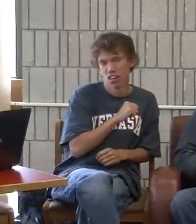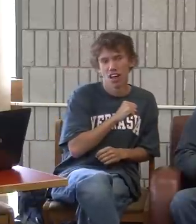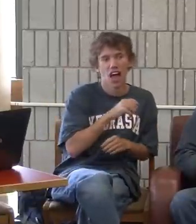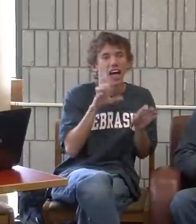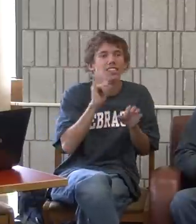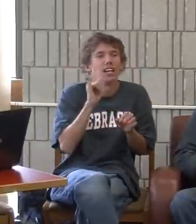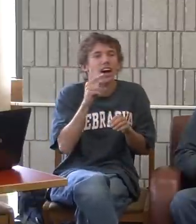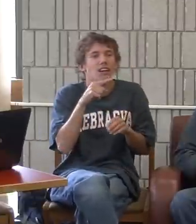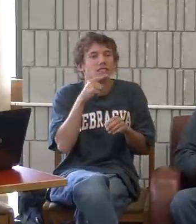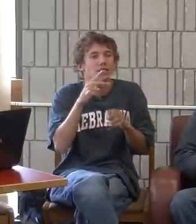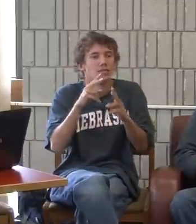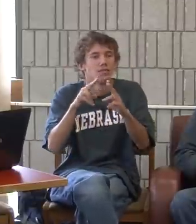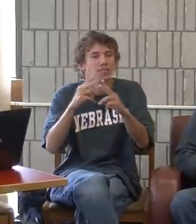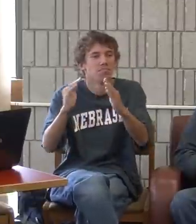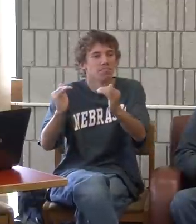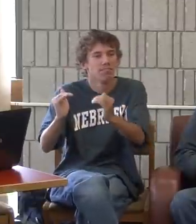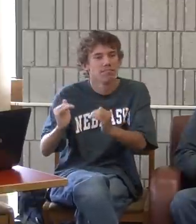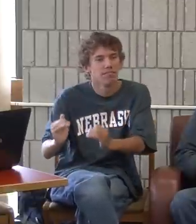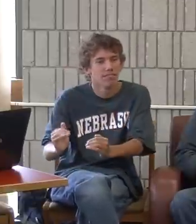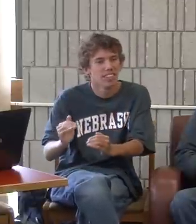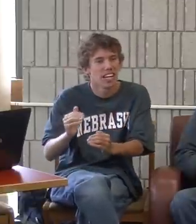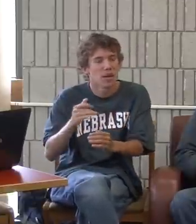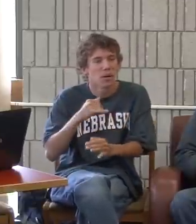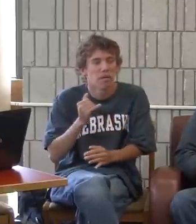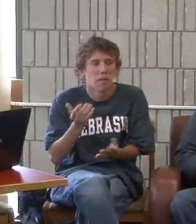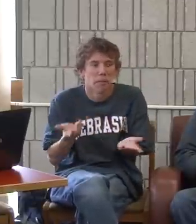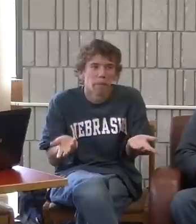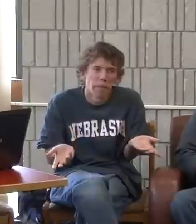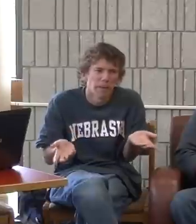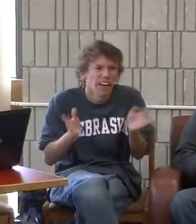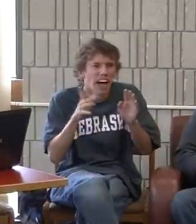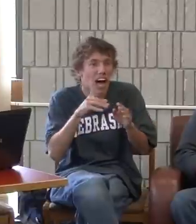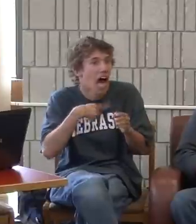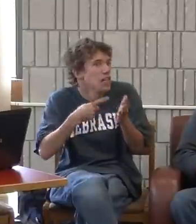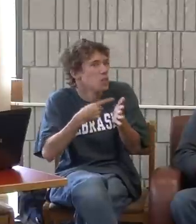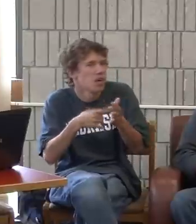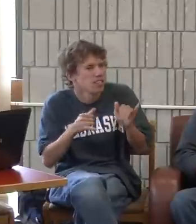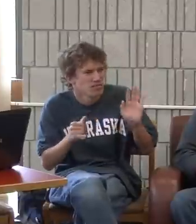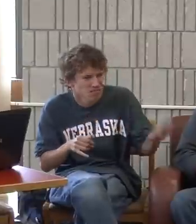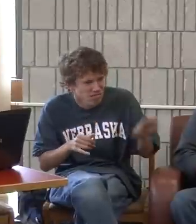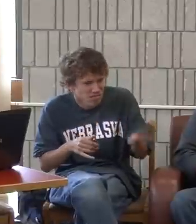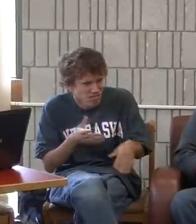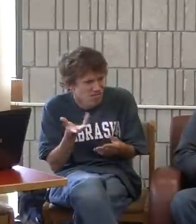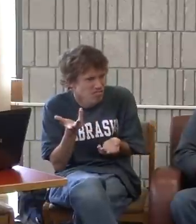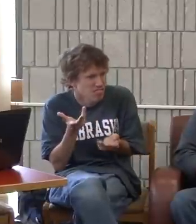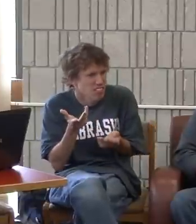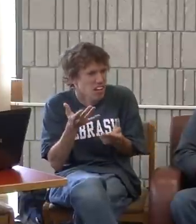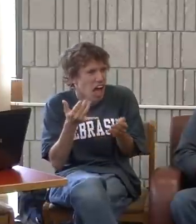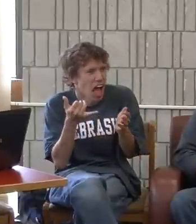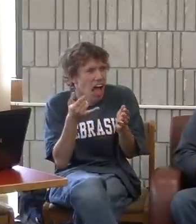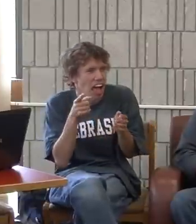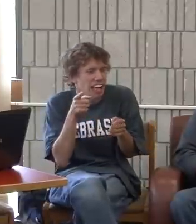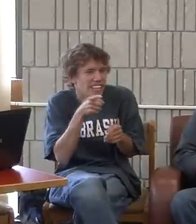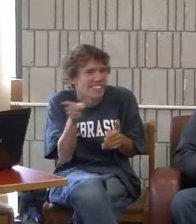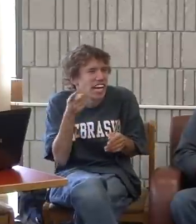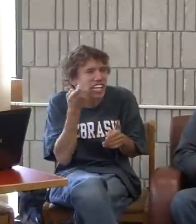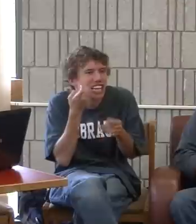whoa, what are you doing coming up and talking to me? You know, they feel like hearing people are beneath them. And sometimes I go, what's the matter with you?